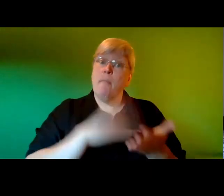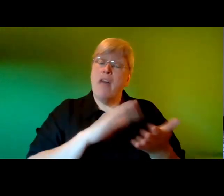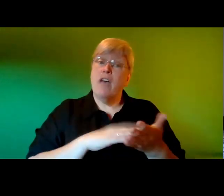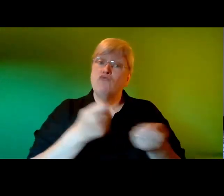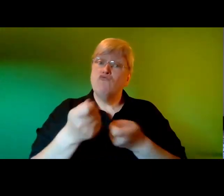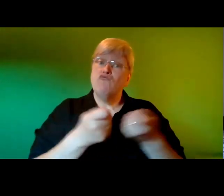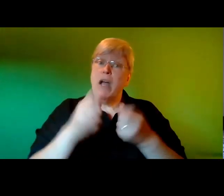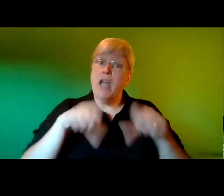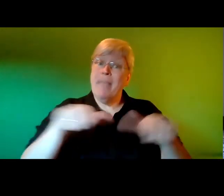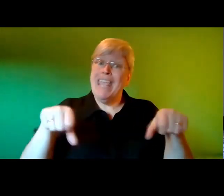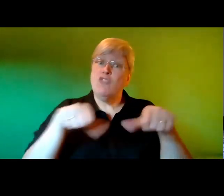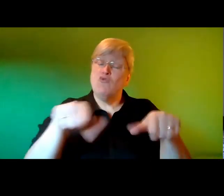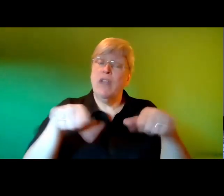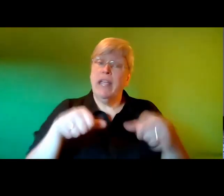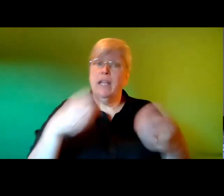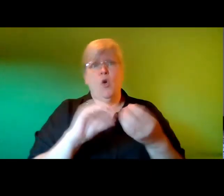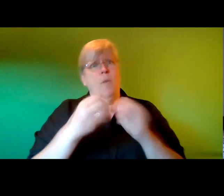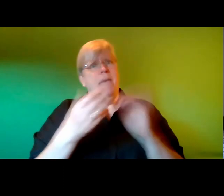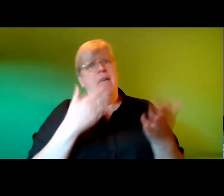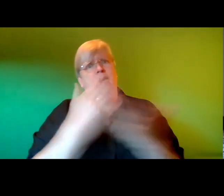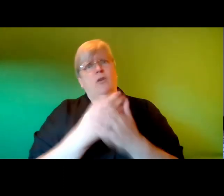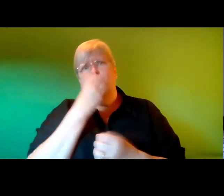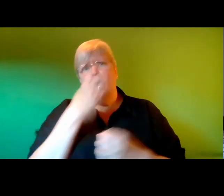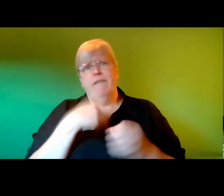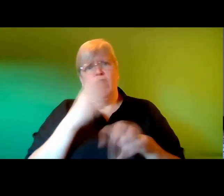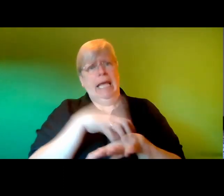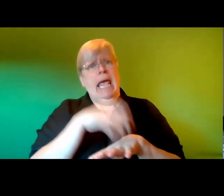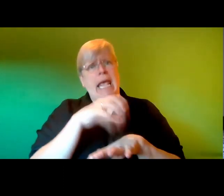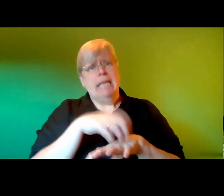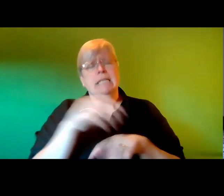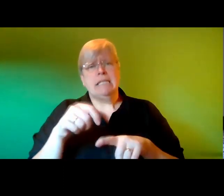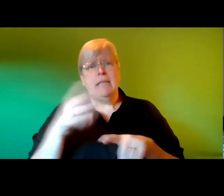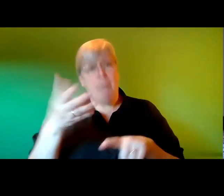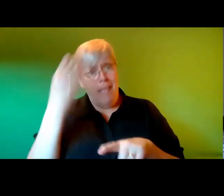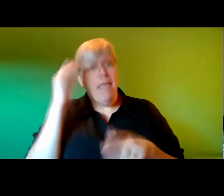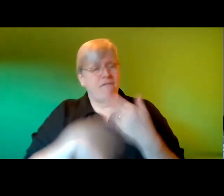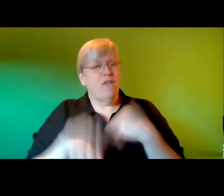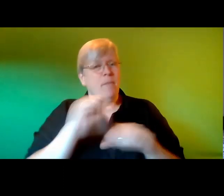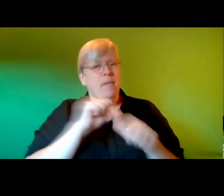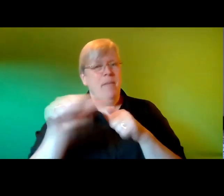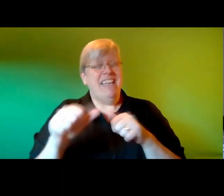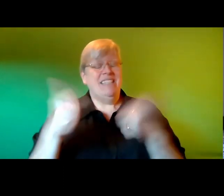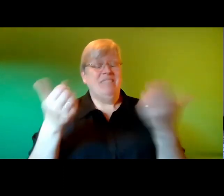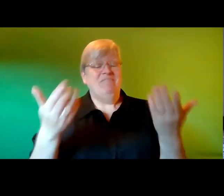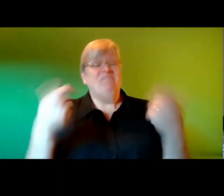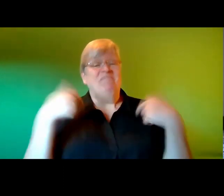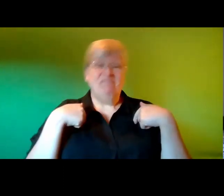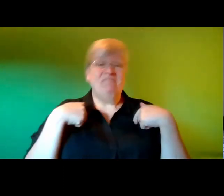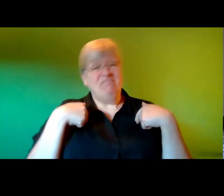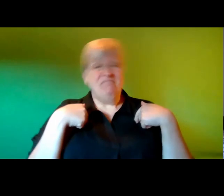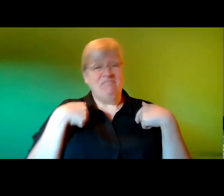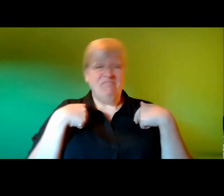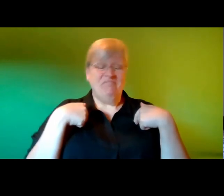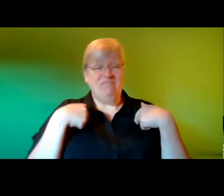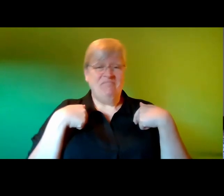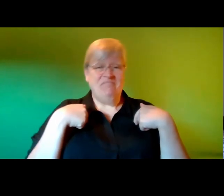here at all and she makes the most wonderful lemon and white chocolate cupcakes she did learn from the best of course he said eyeing up the cake balanced on top